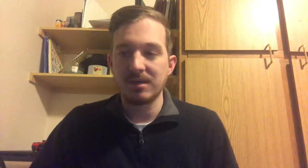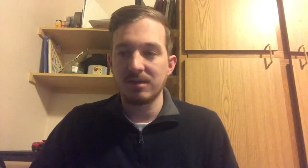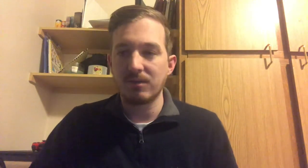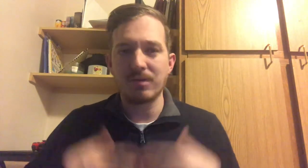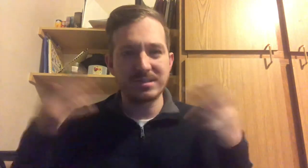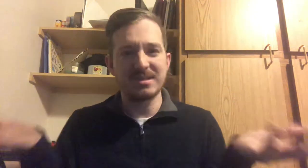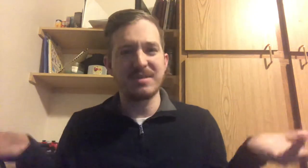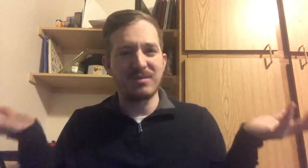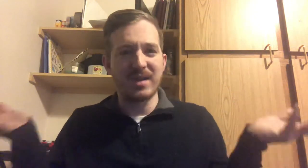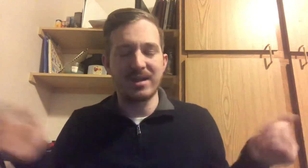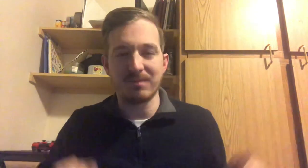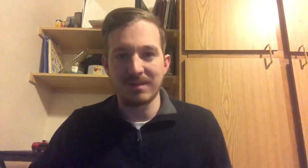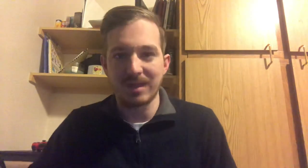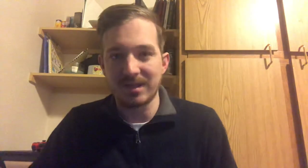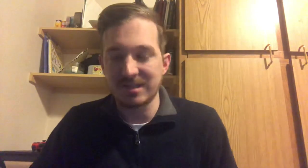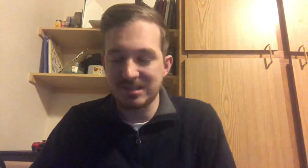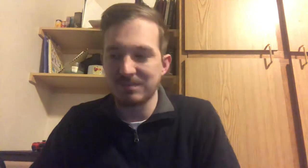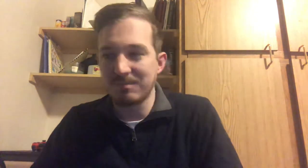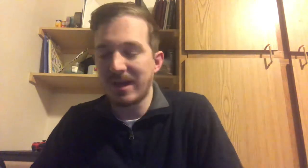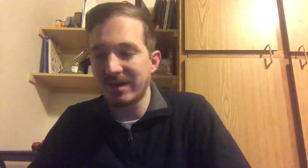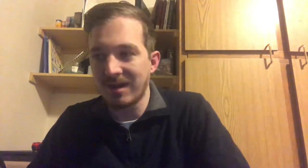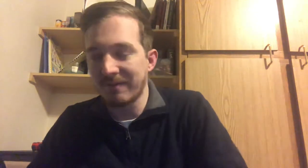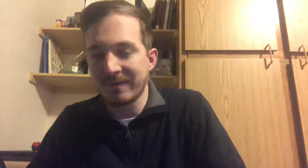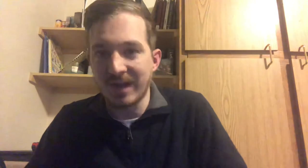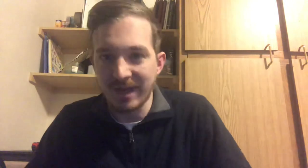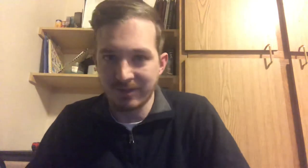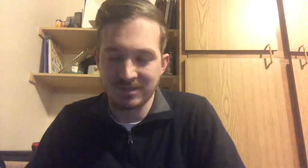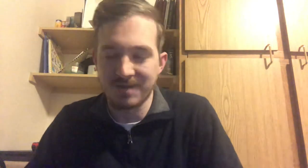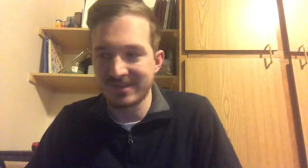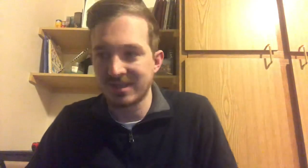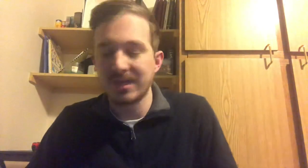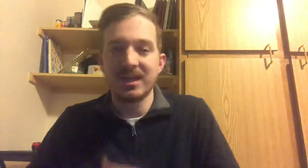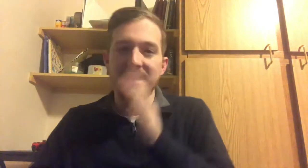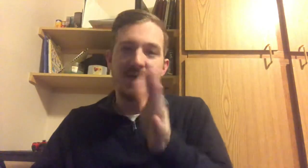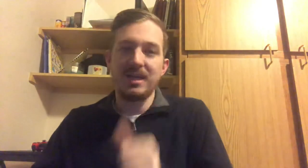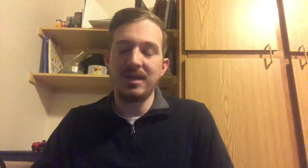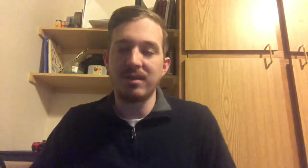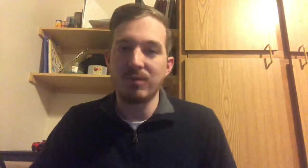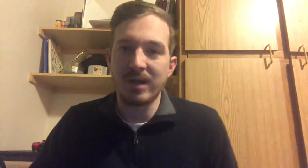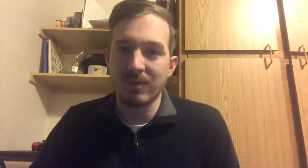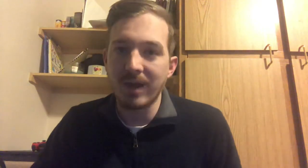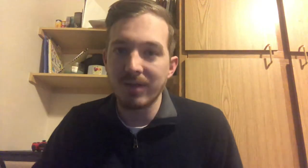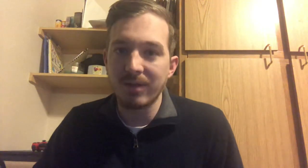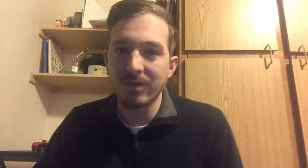or something random that might not fit either topic. Either way around, though.